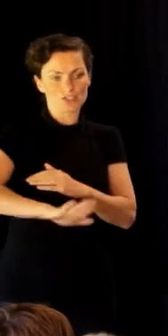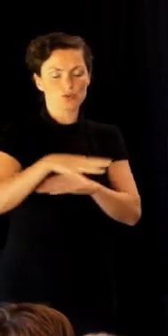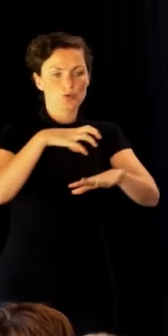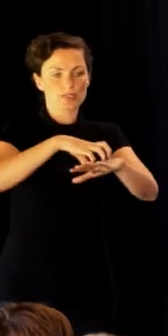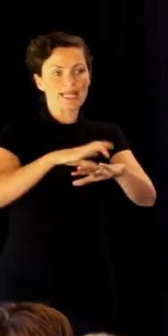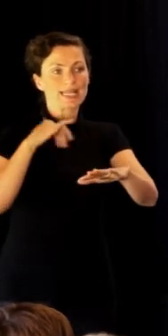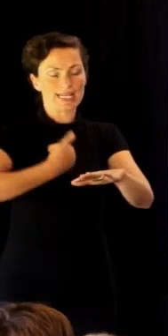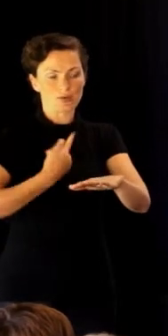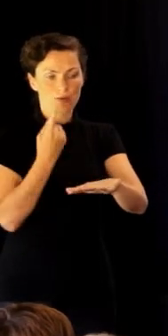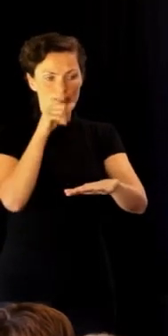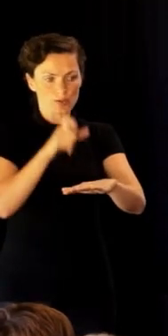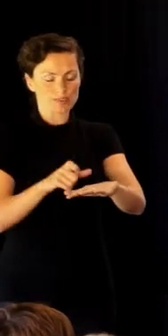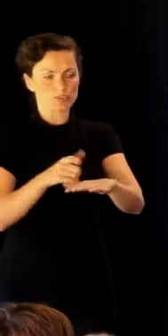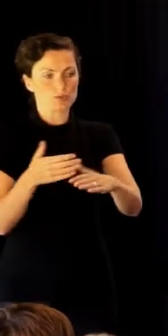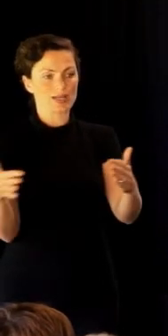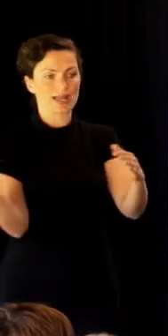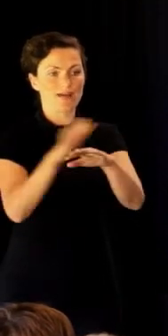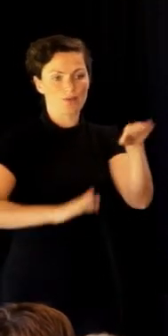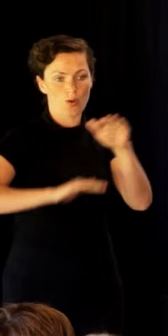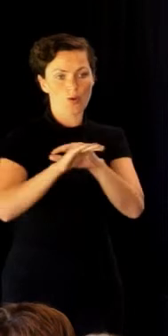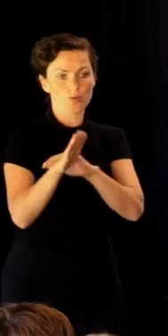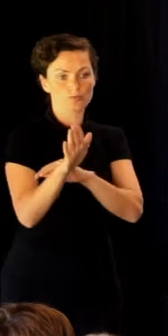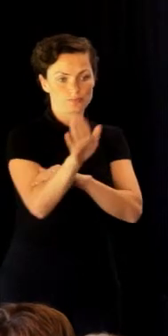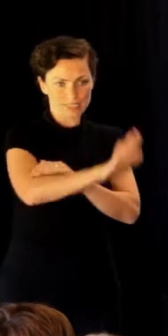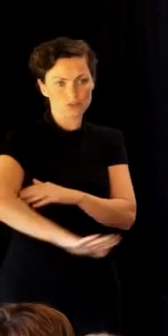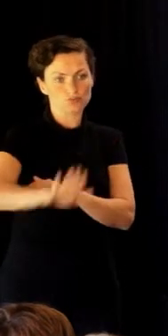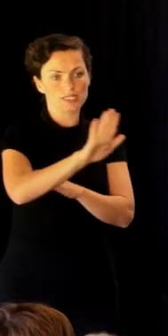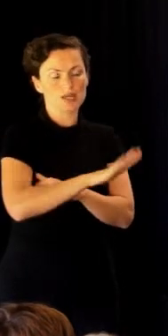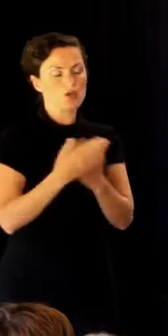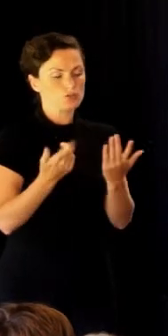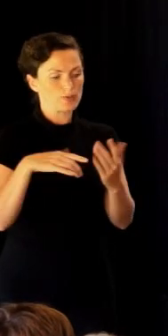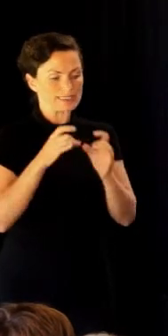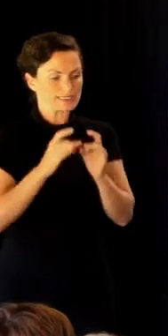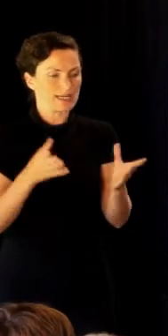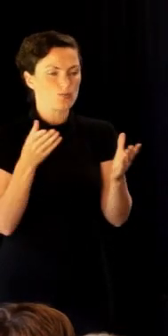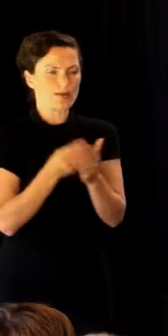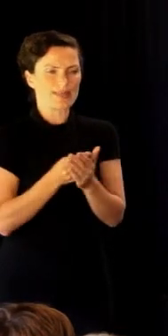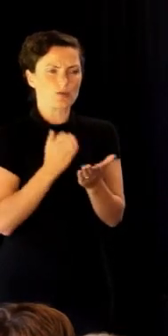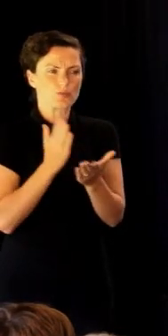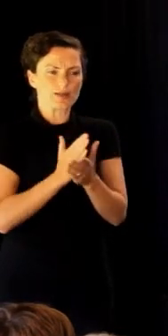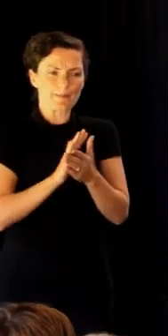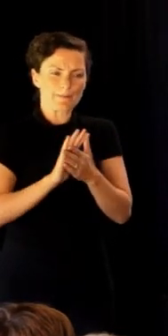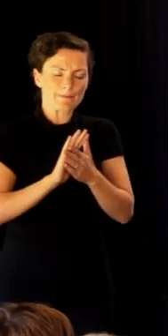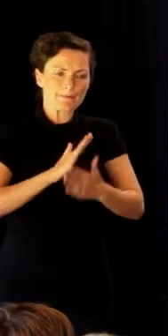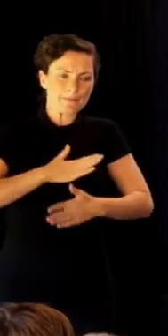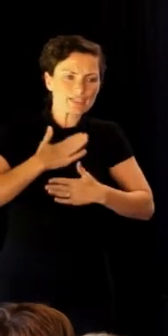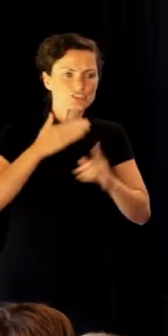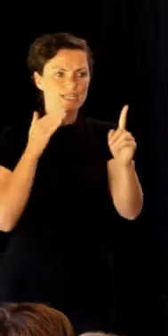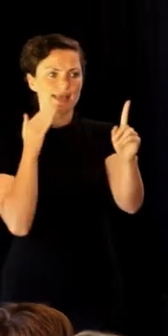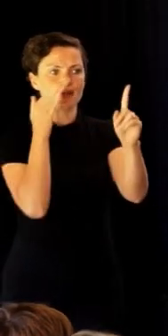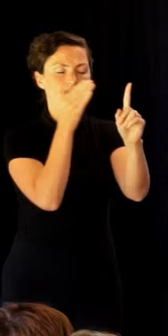encompass the whole country. So we started off with this real passionate aim to